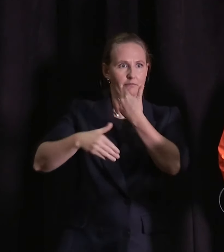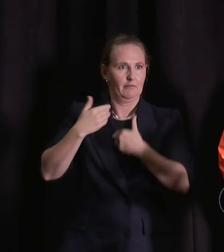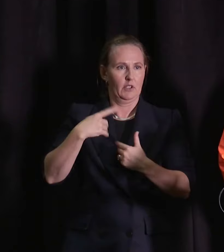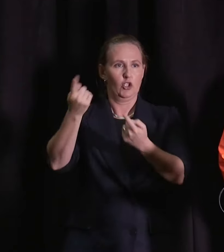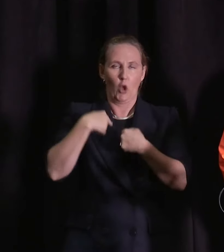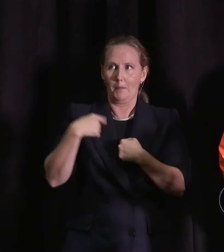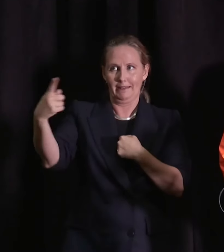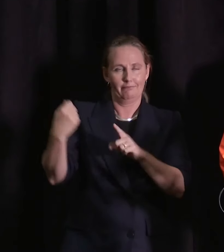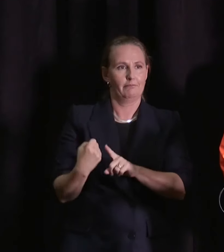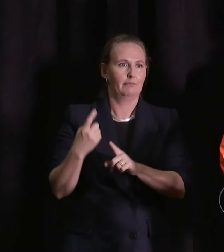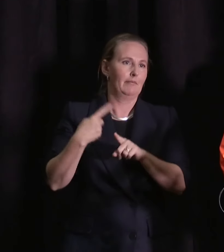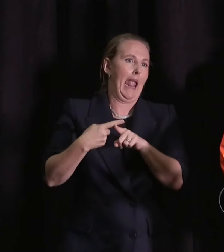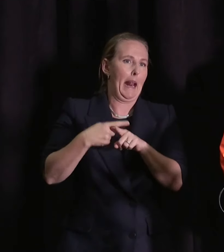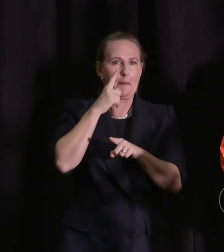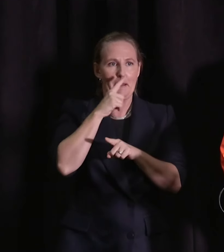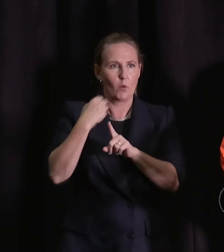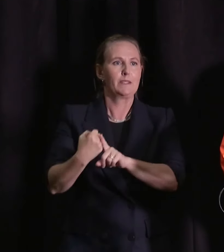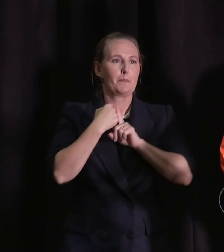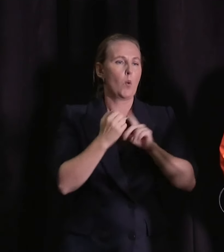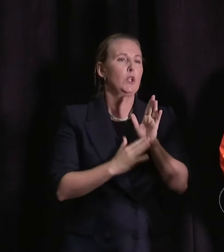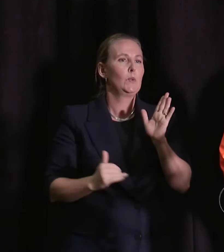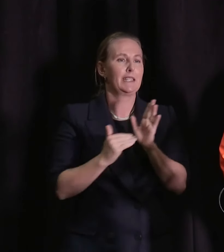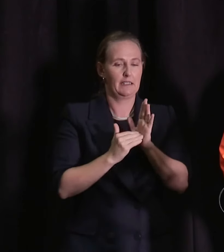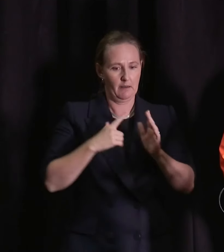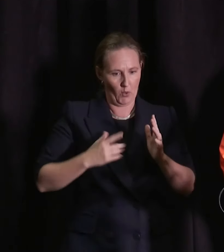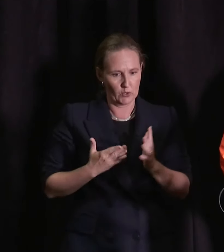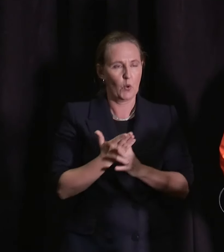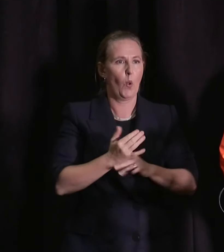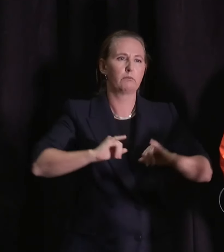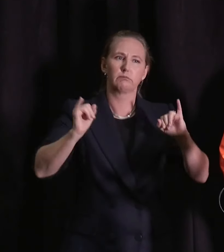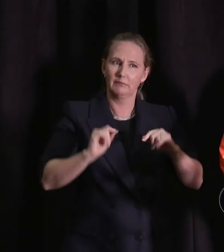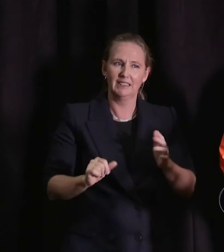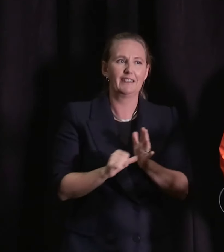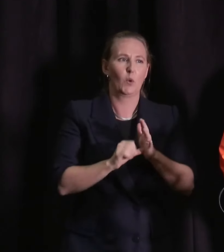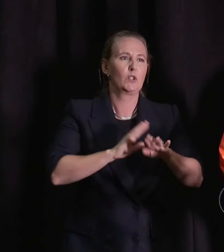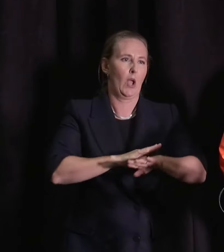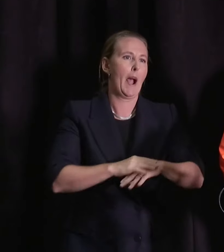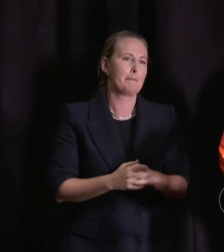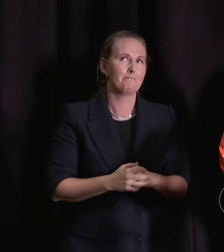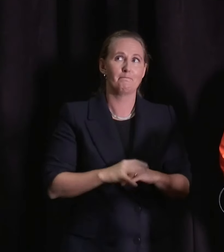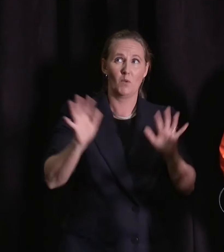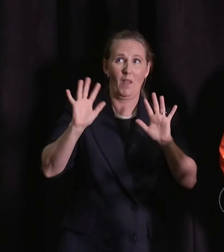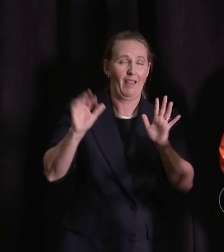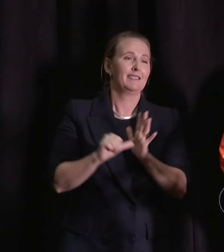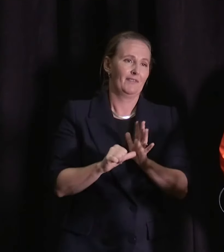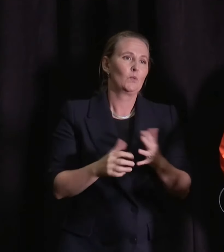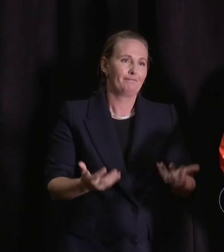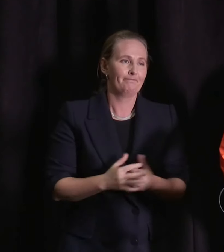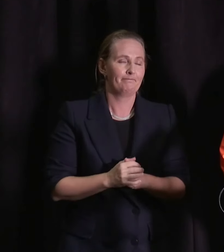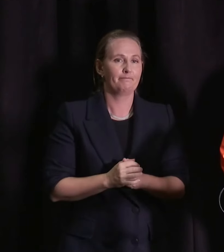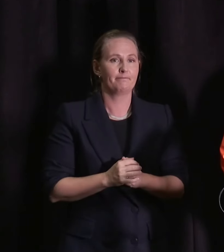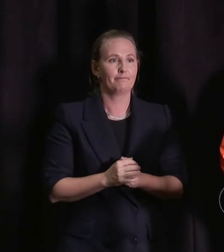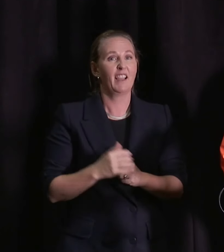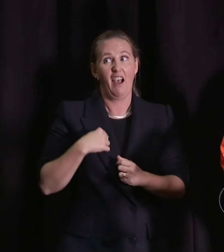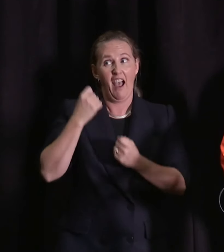the people of New Zealand as we're going through what is clearly a very challenging period at the moment caused by the weather. And I imagine that that sentiment